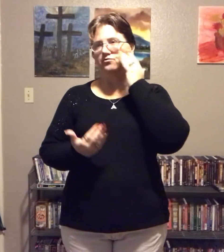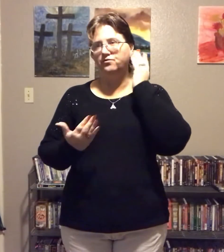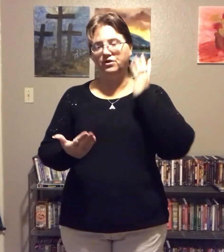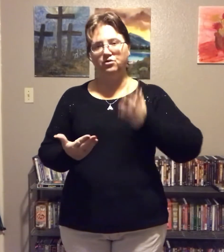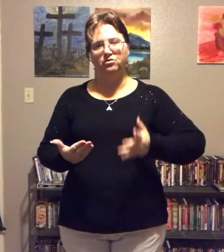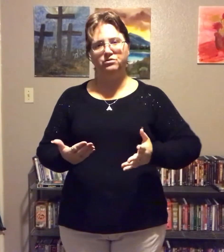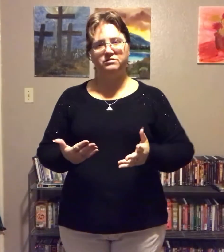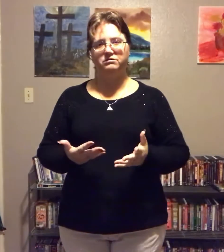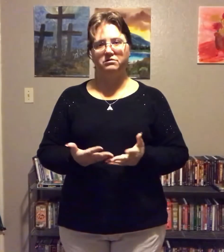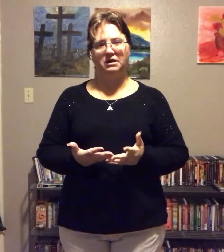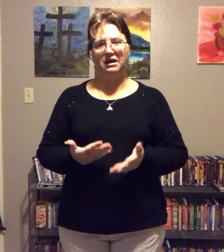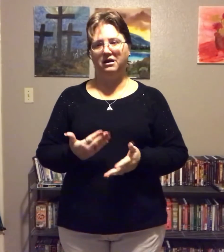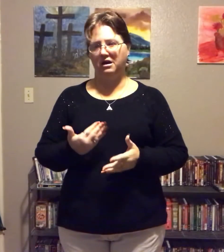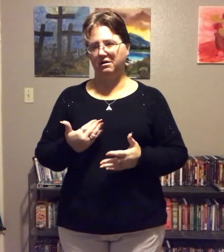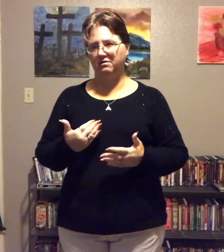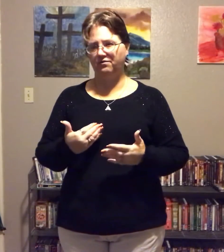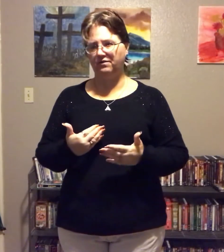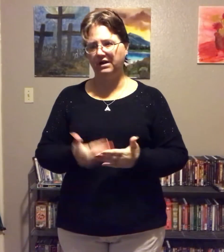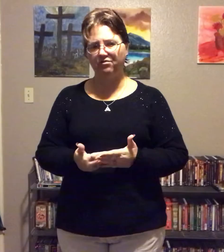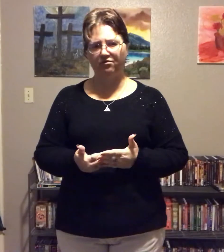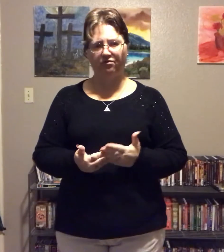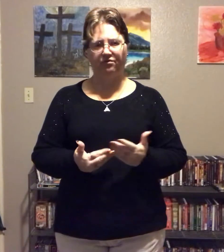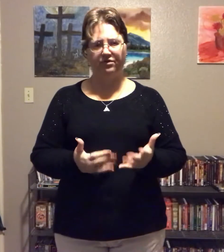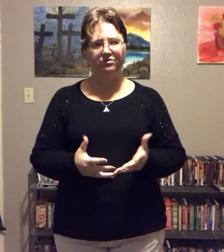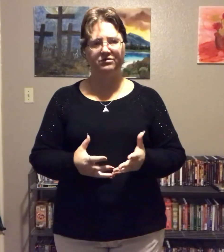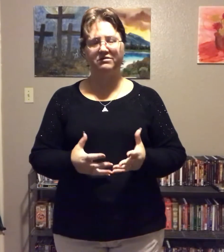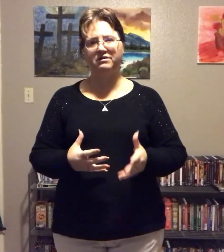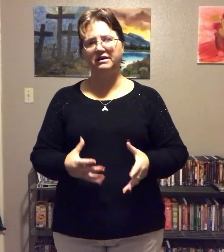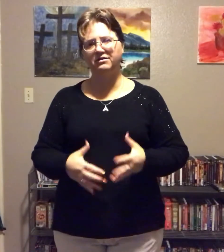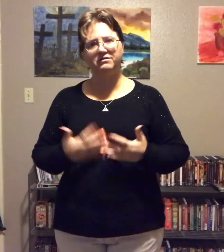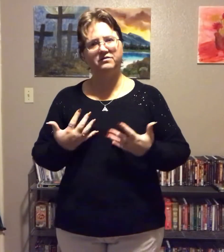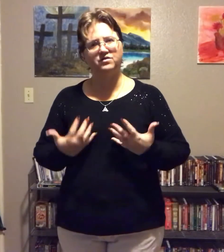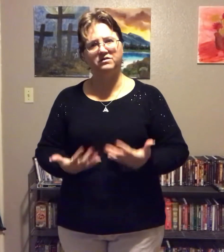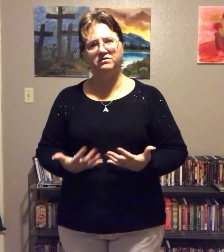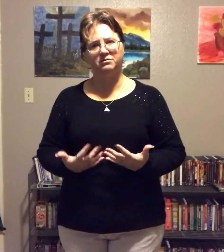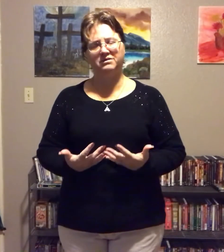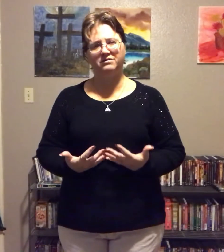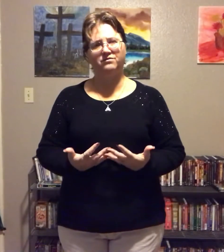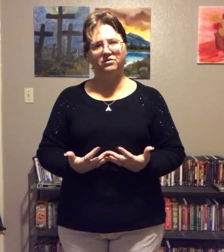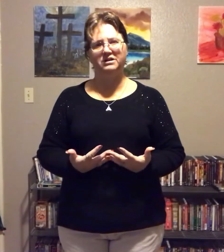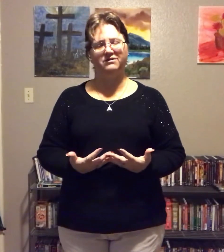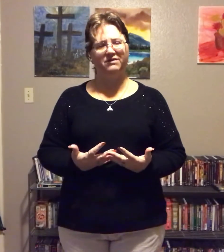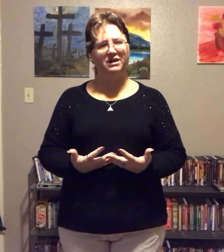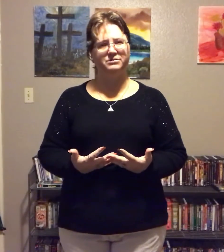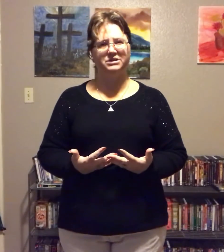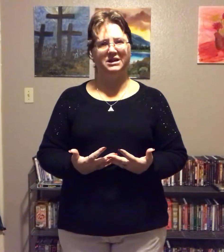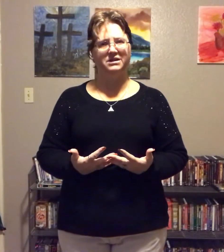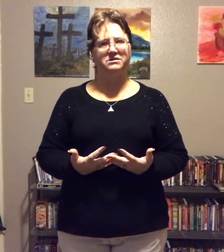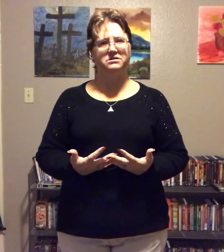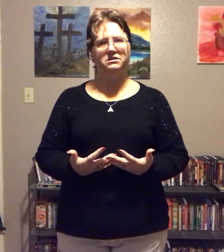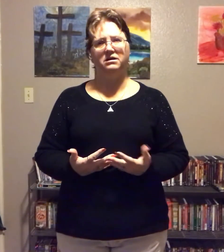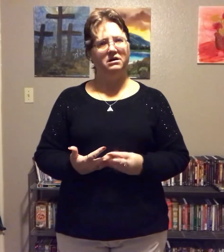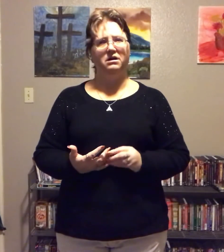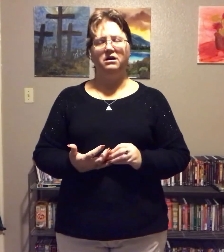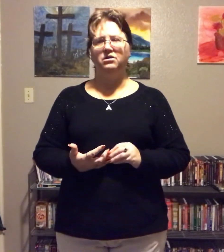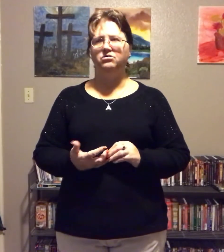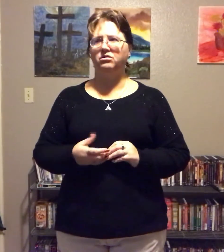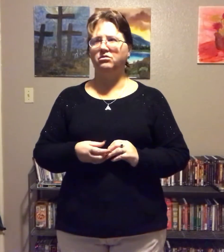foods and flavorful foods. Its digestive system isn't fully developed yet. So,